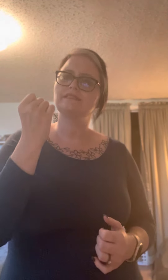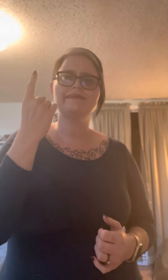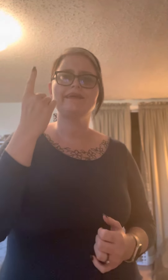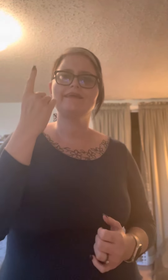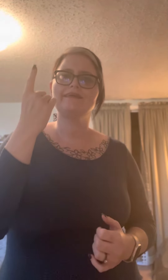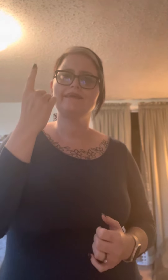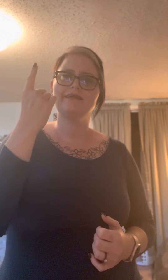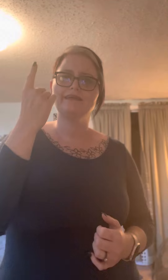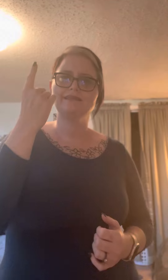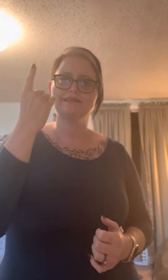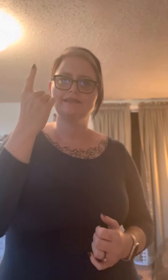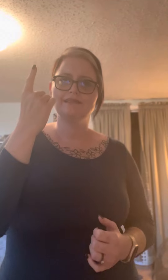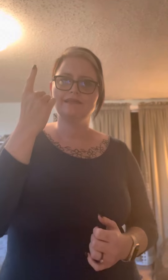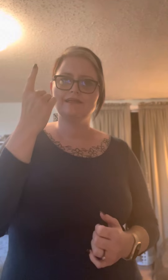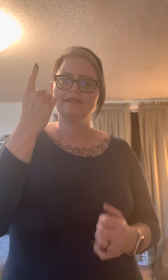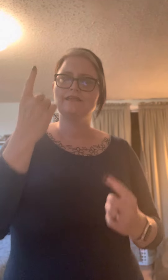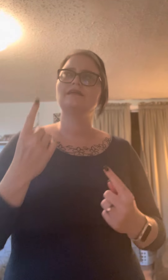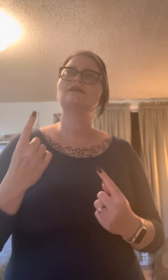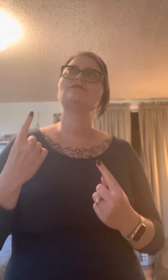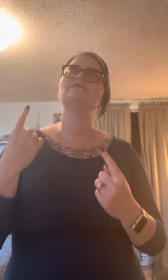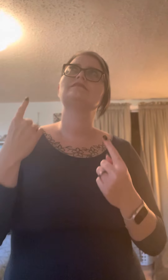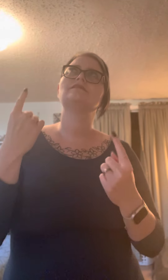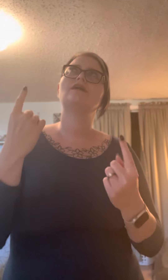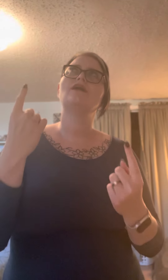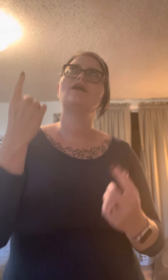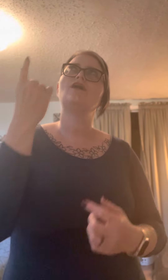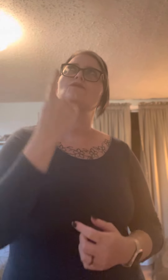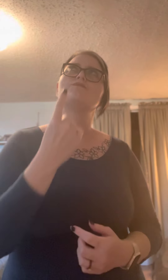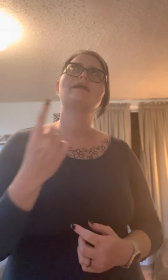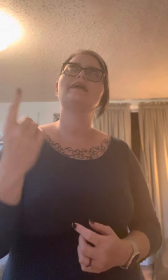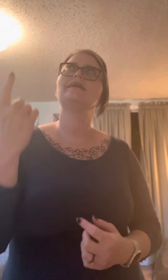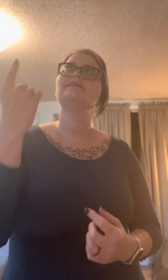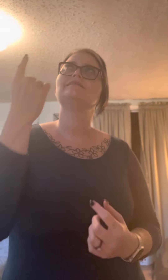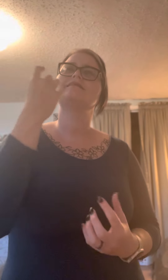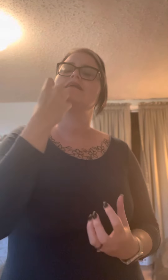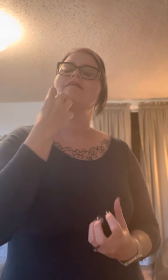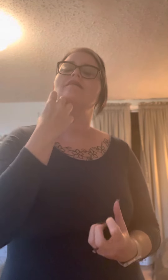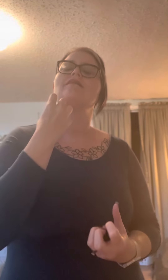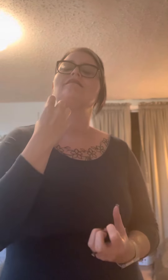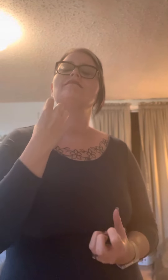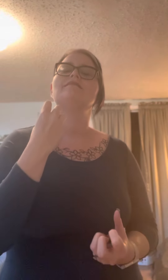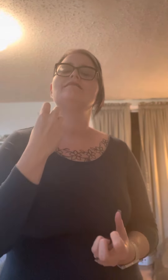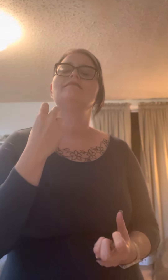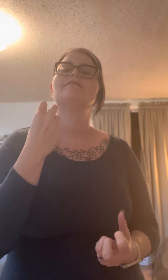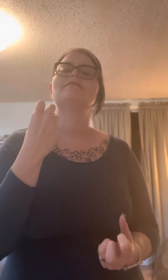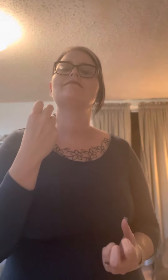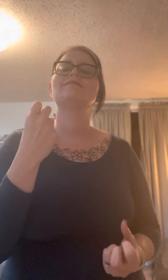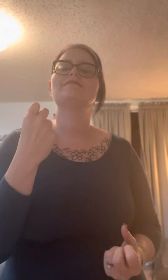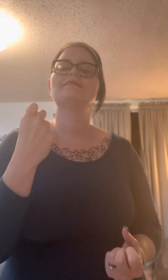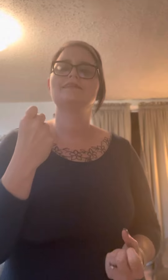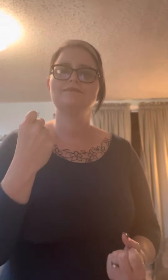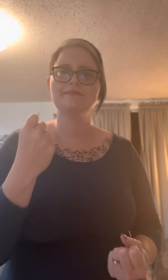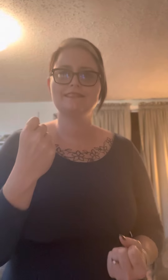There was always love There